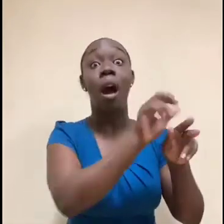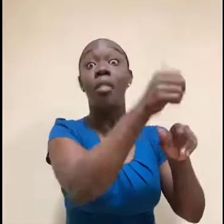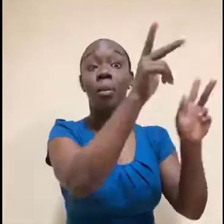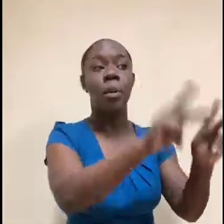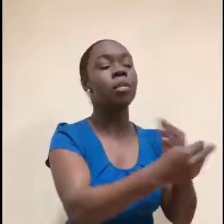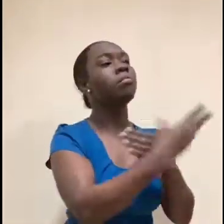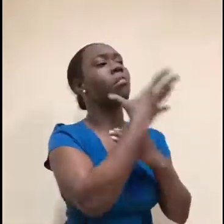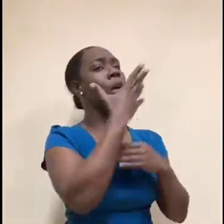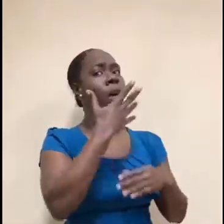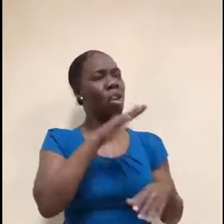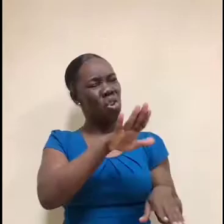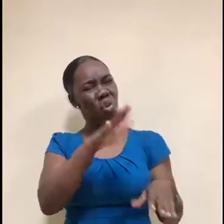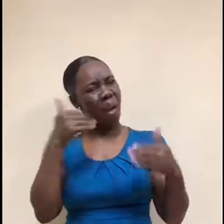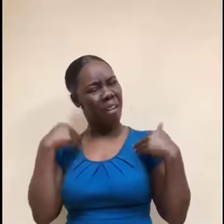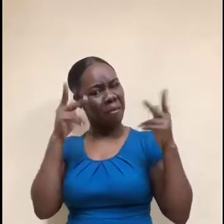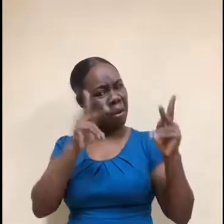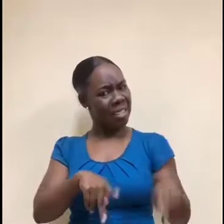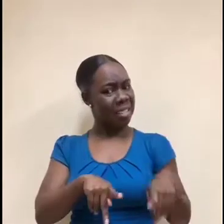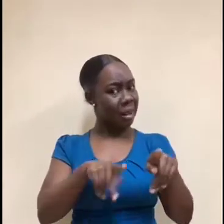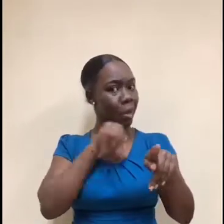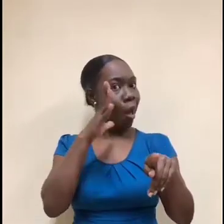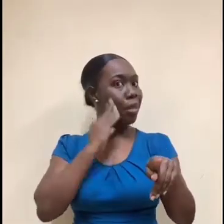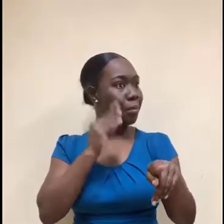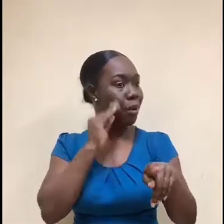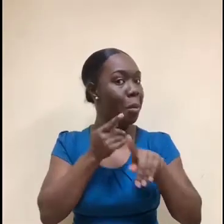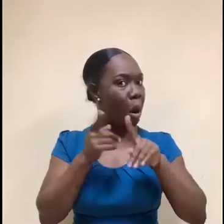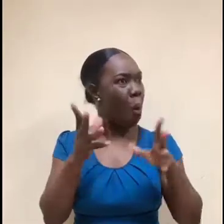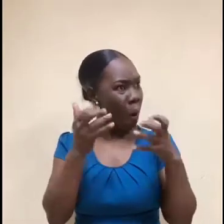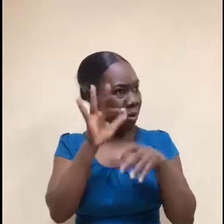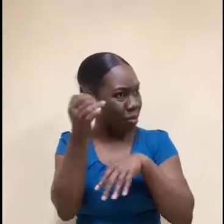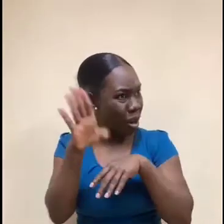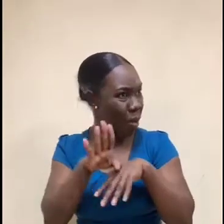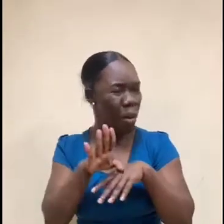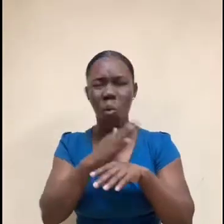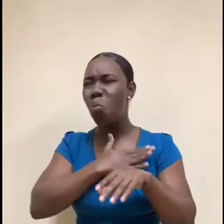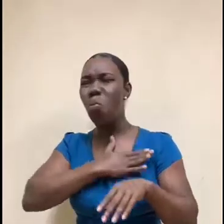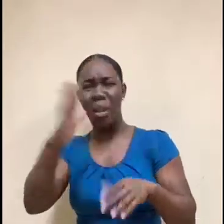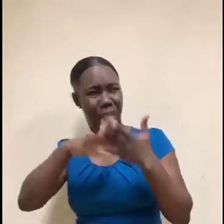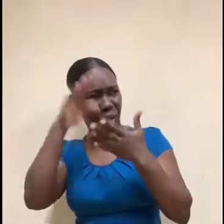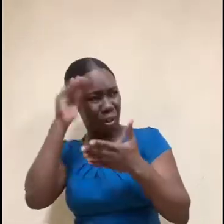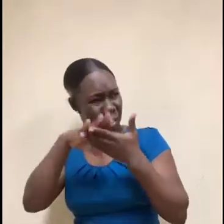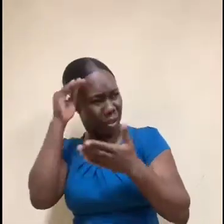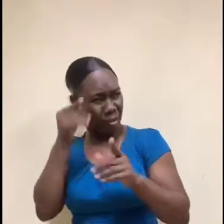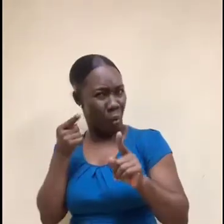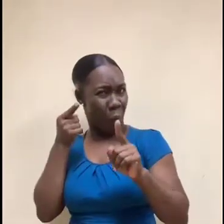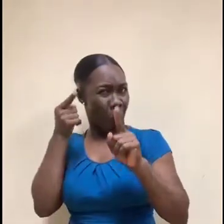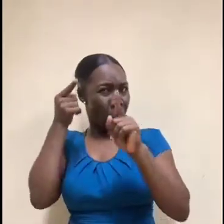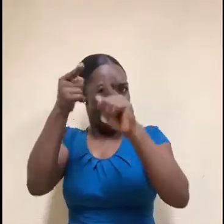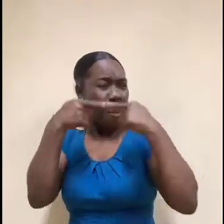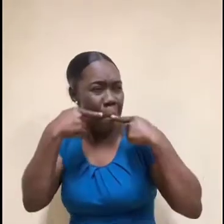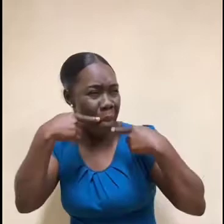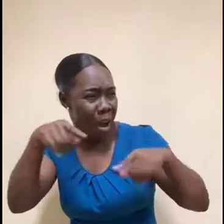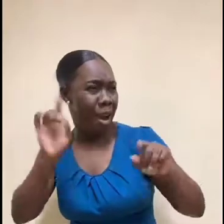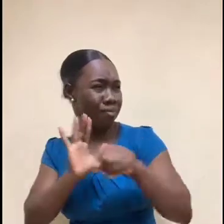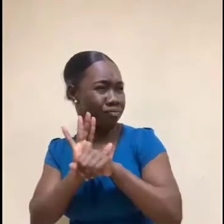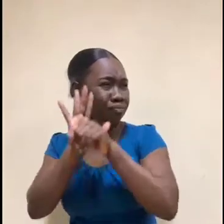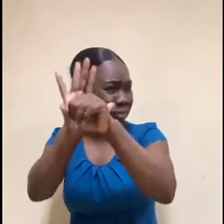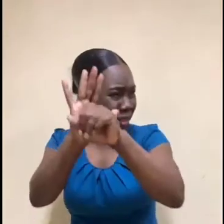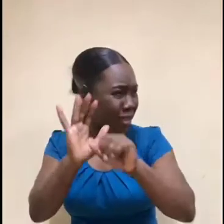someone I've known for several years now, said, hey, do you know anyone kind of more entry level that's really, really solid in their skills that's really hungry